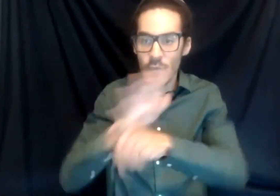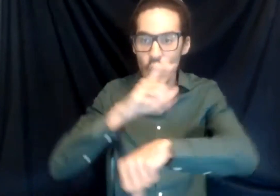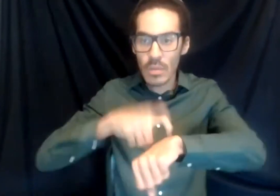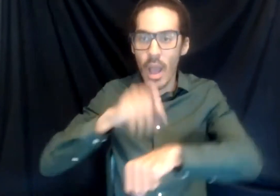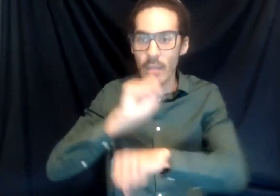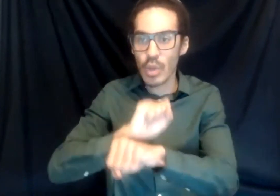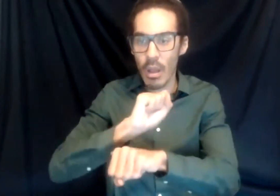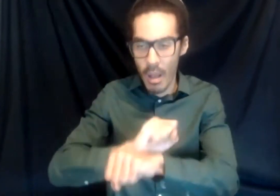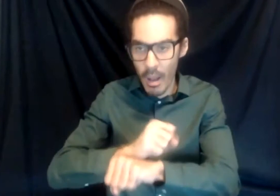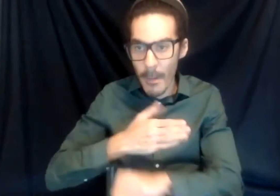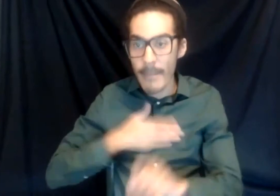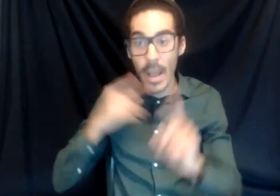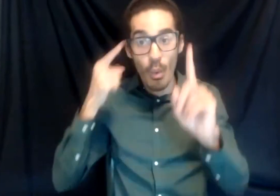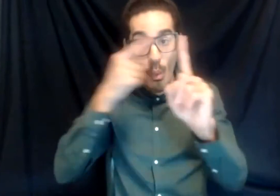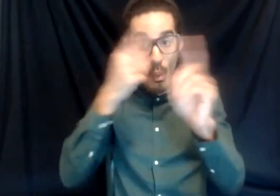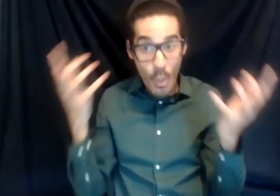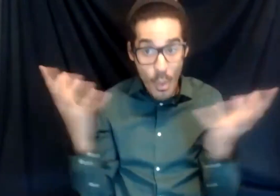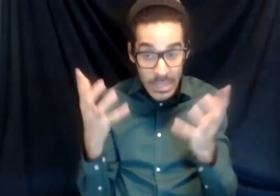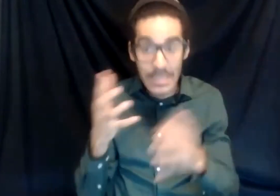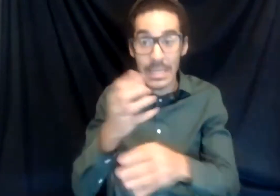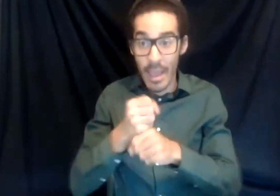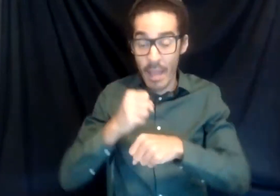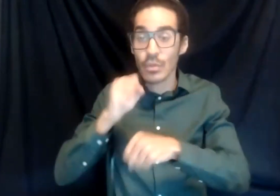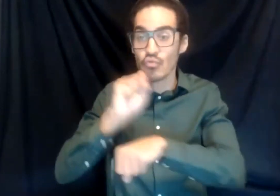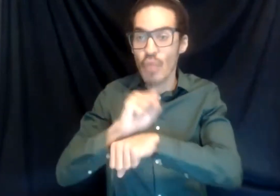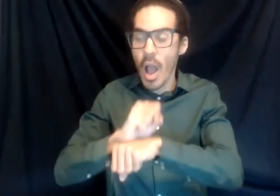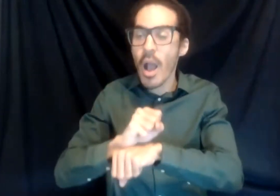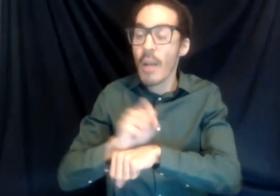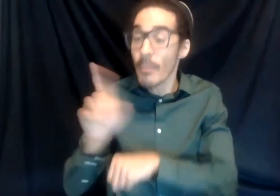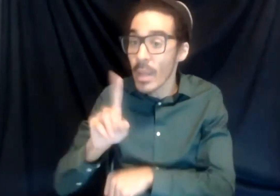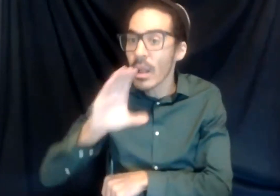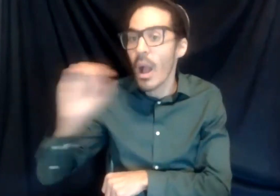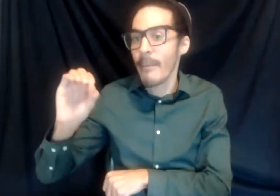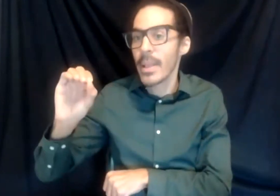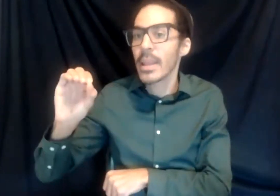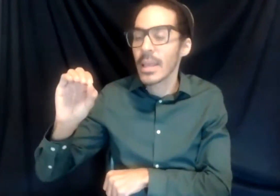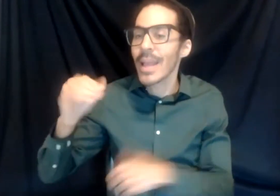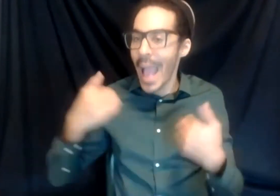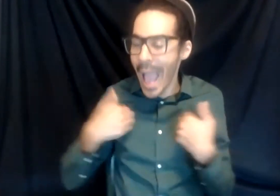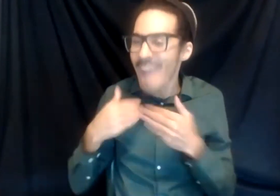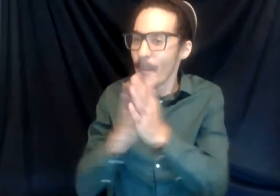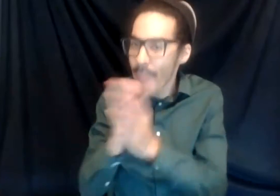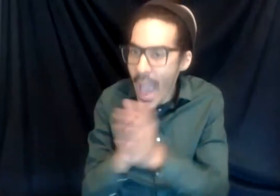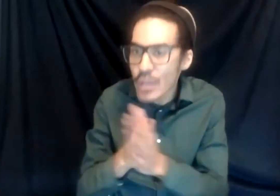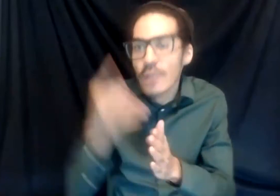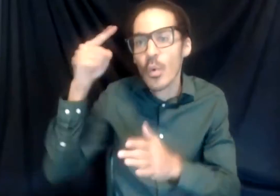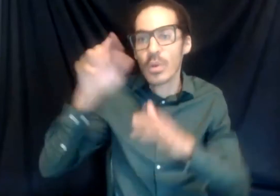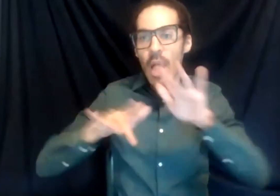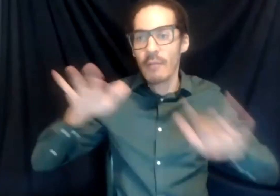goal is to get a job at a company that has a passion for diversity and wants to hire a